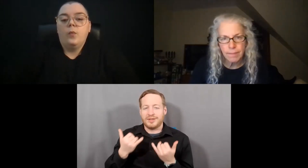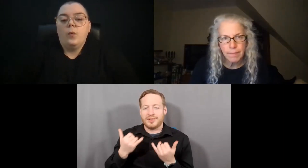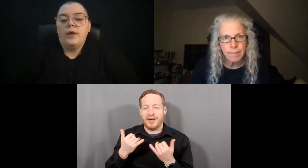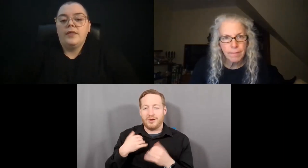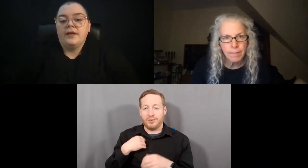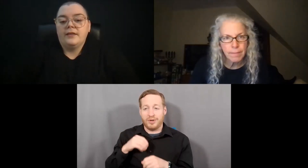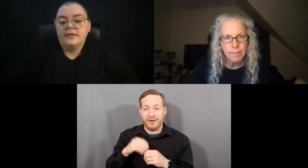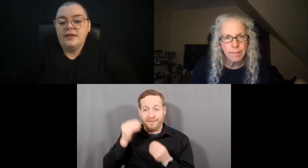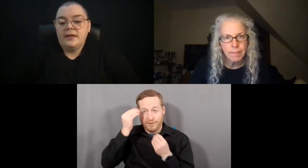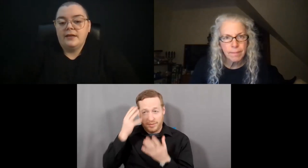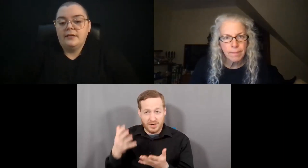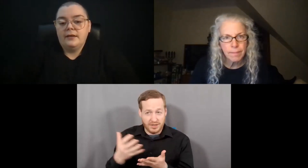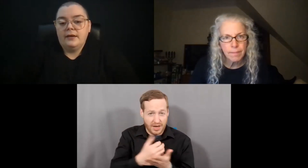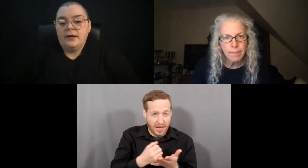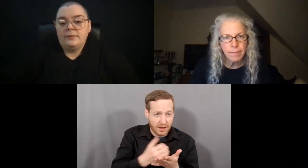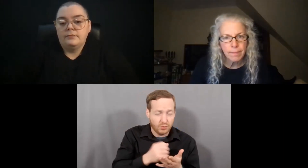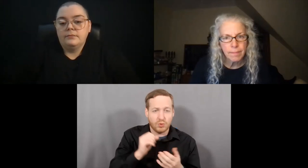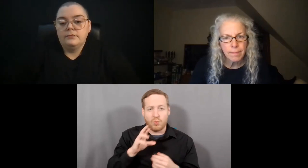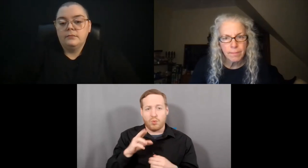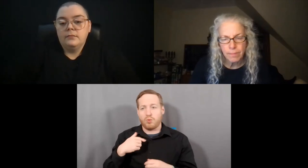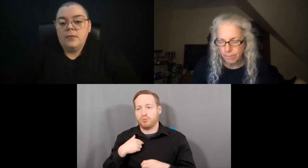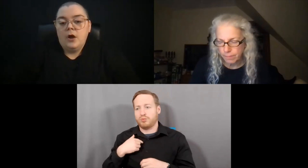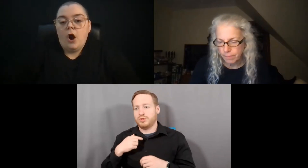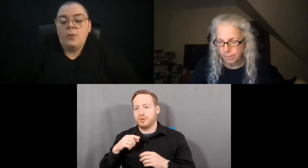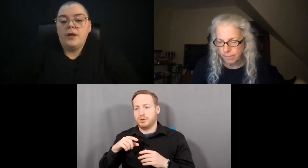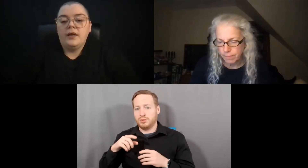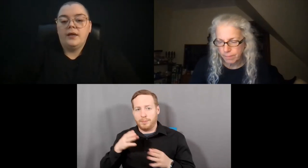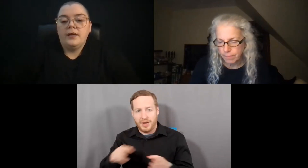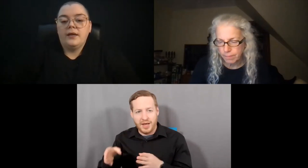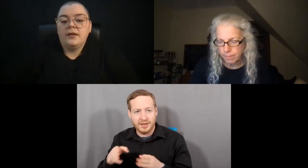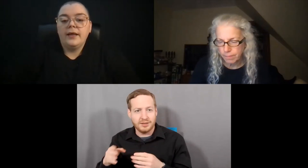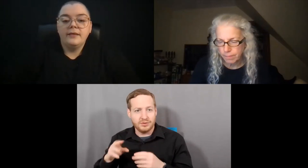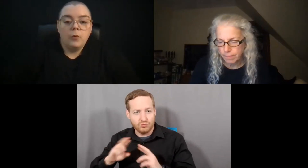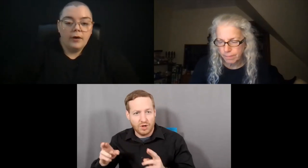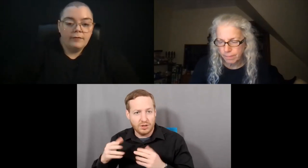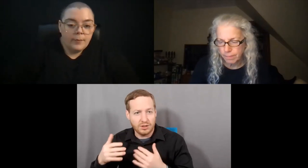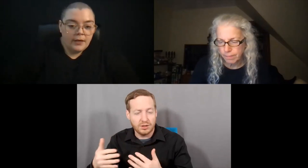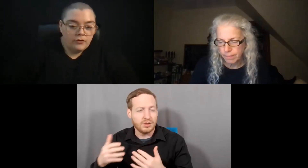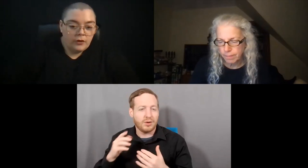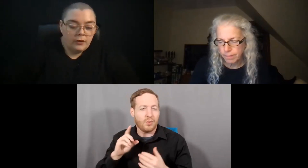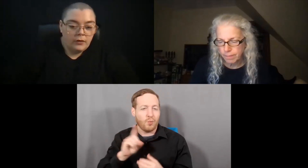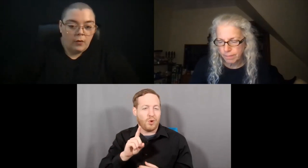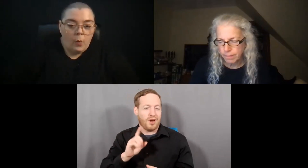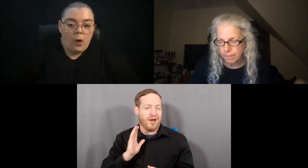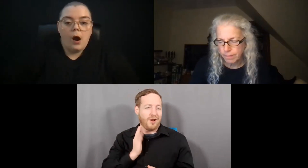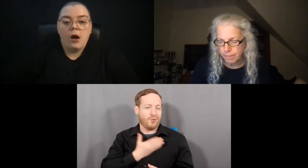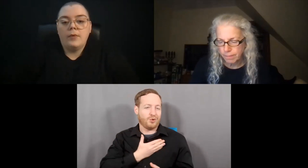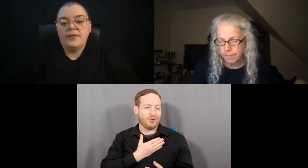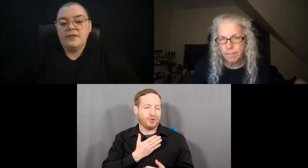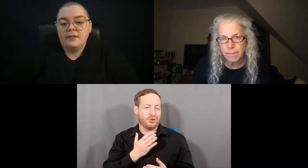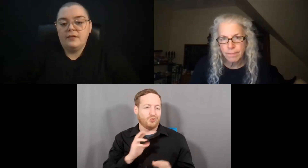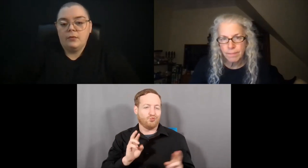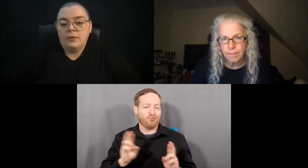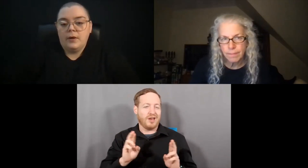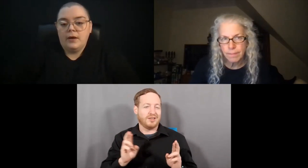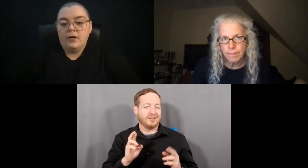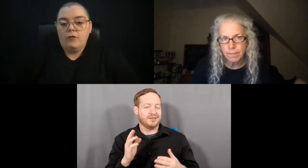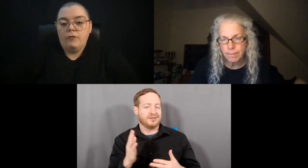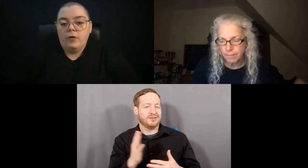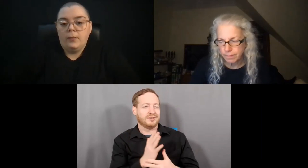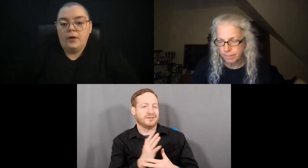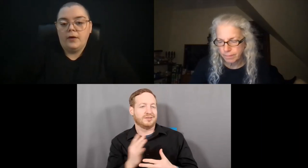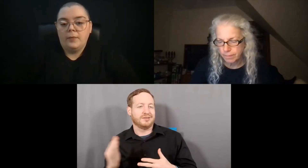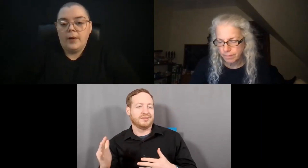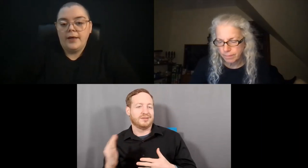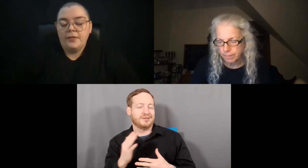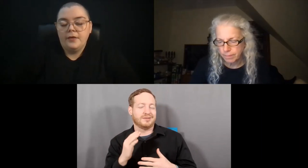we think is needed. Are we collecting more information or are we at the stage where we want to go